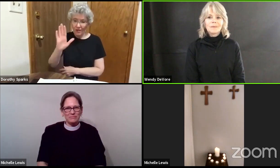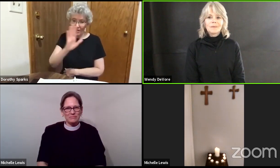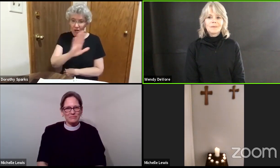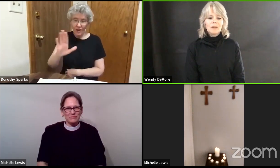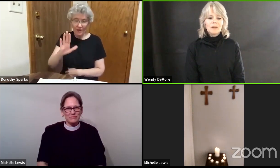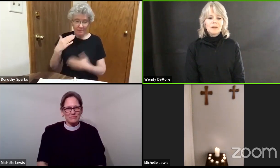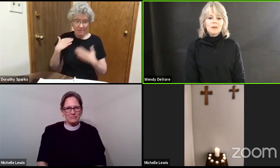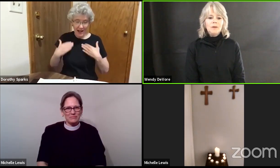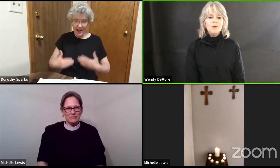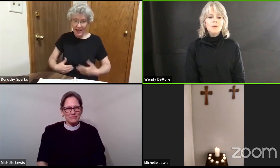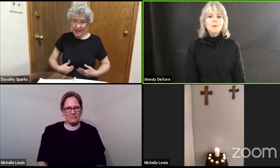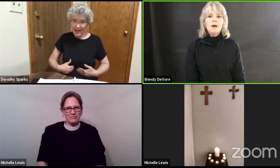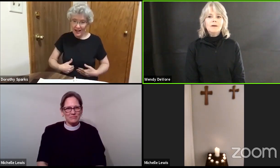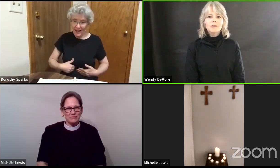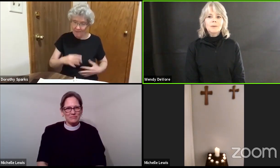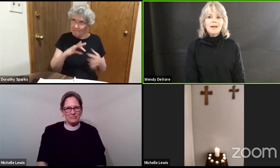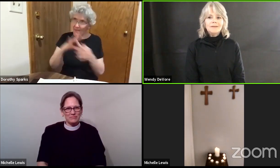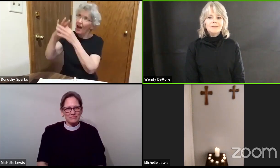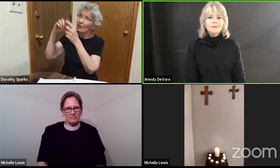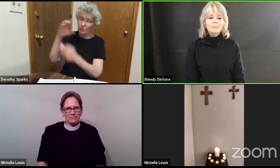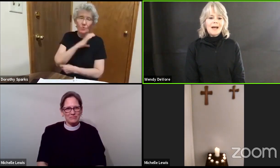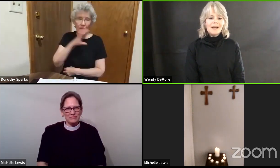You are Christ's body.